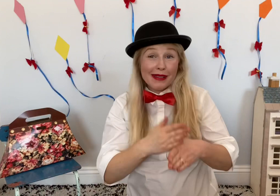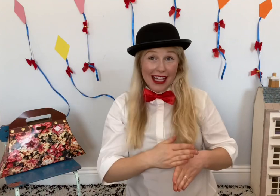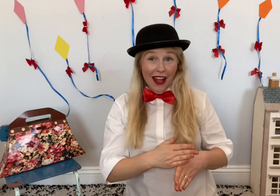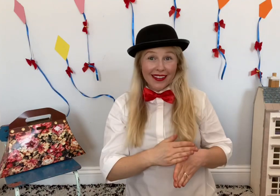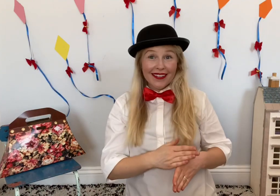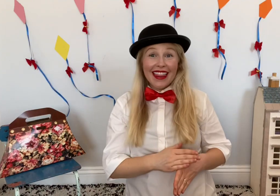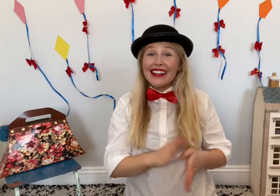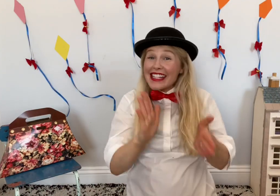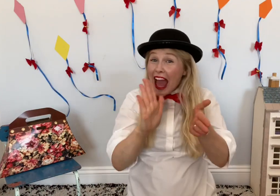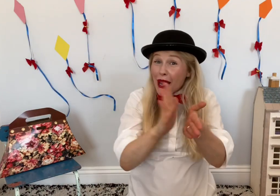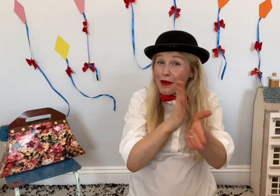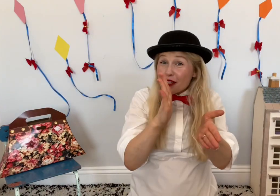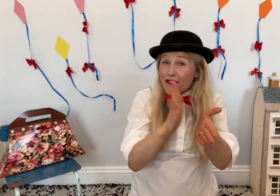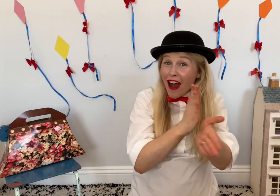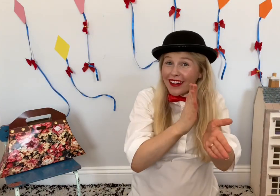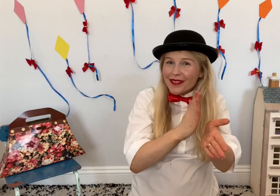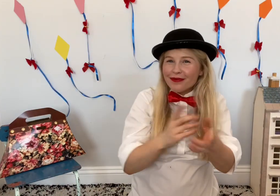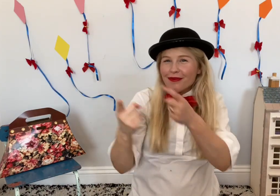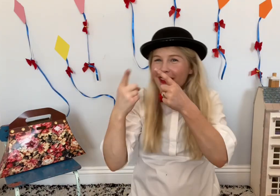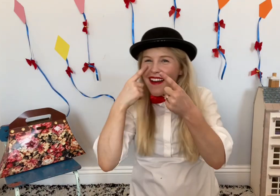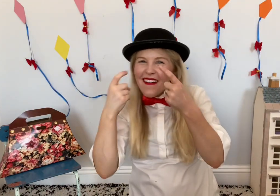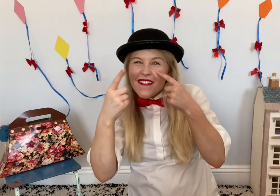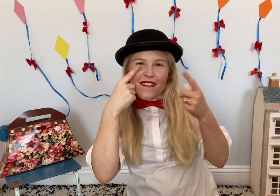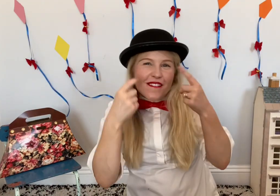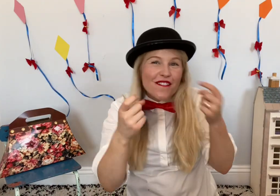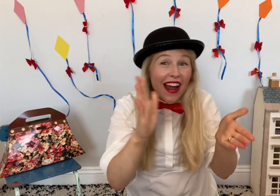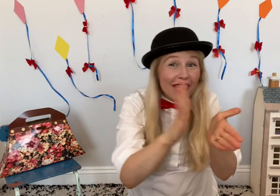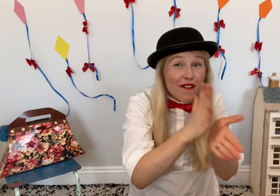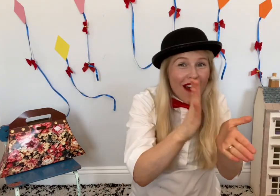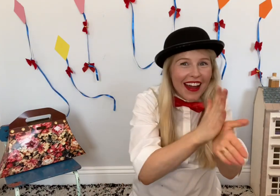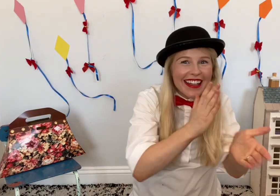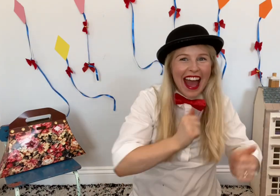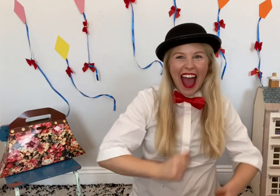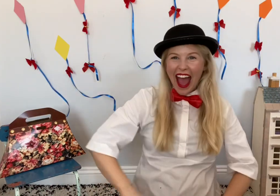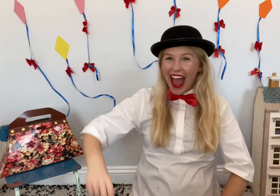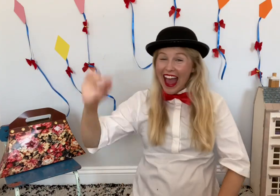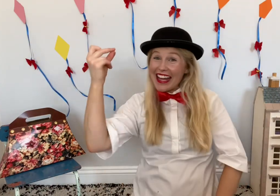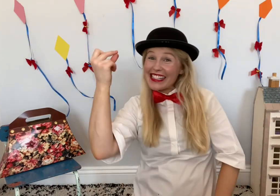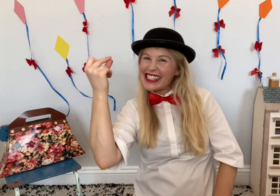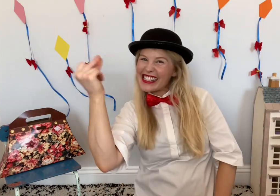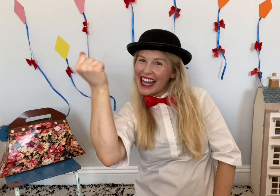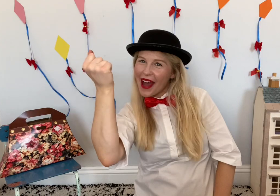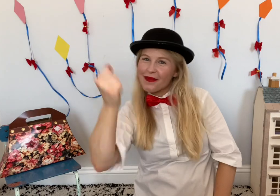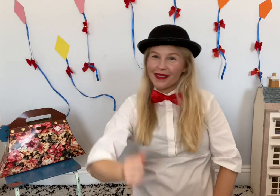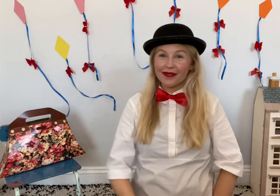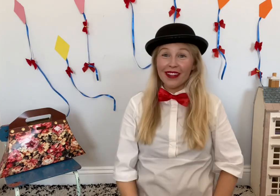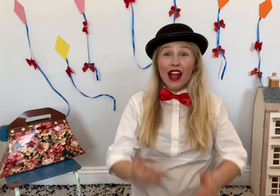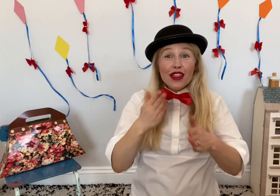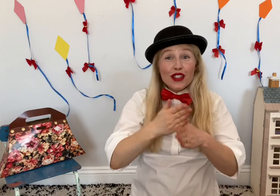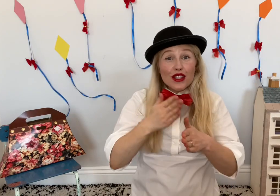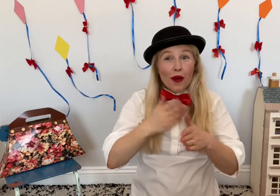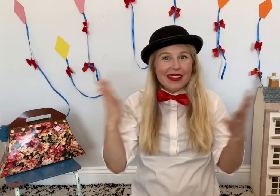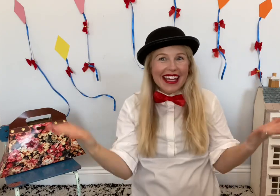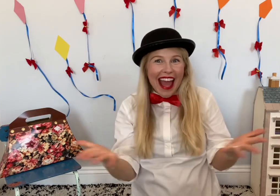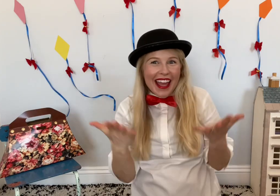done there is an element of fun. You find the fun and snap. The job's a game.